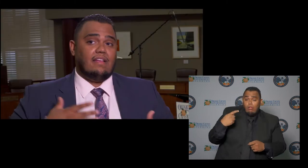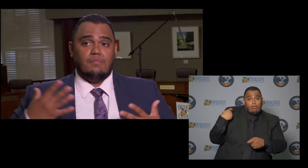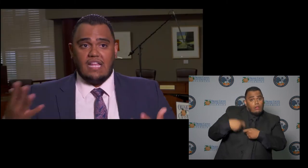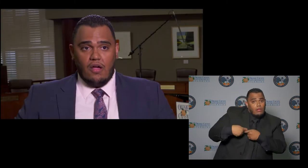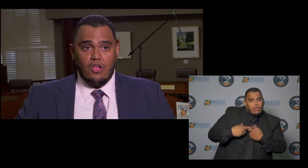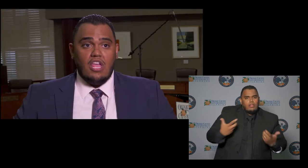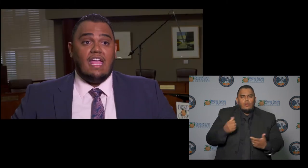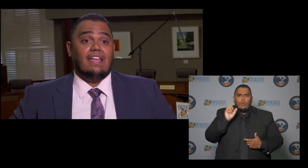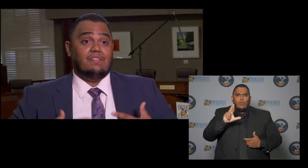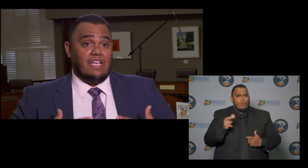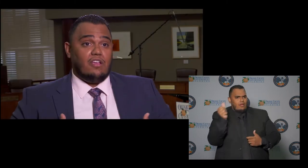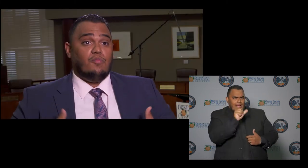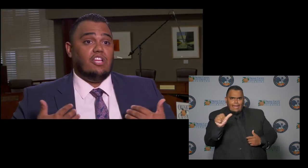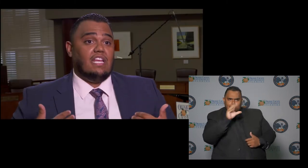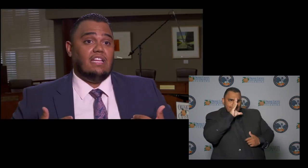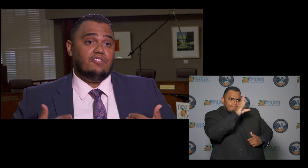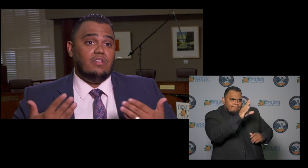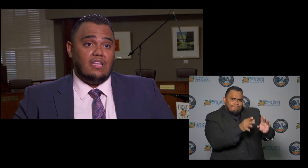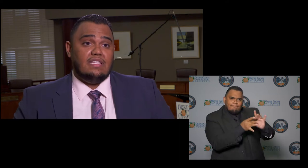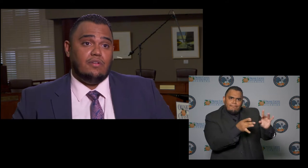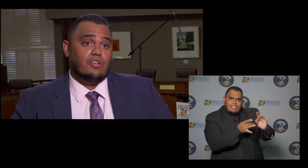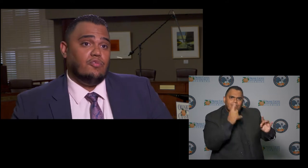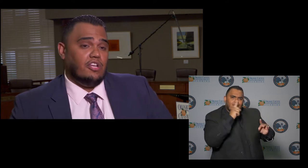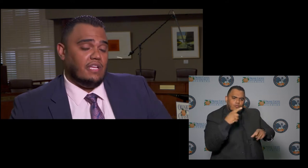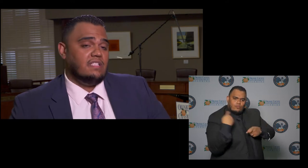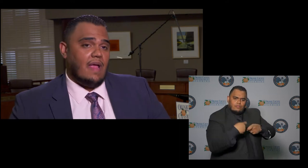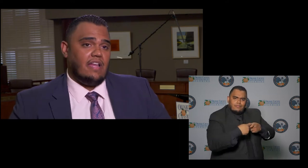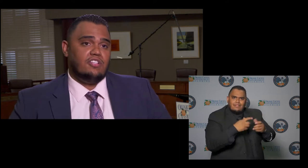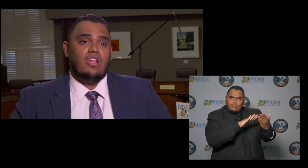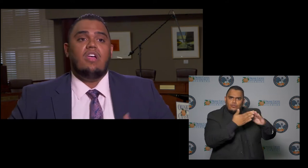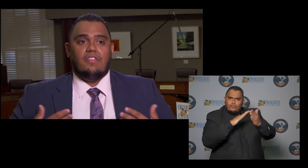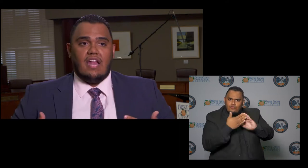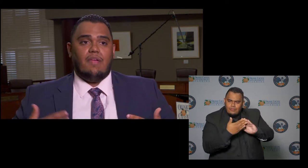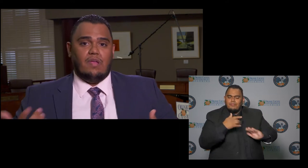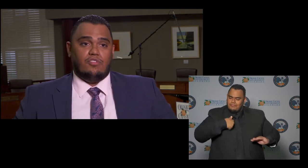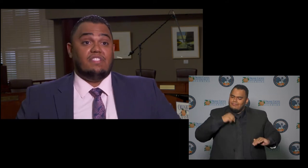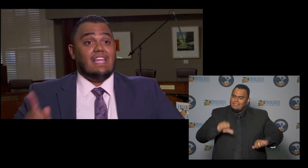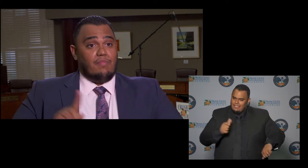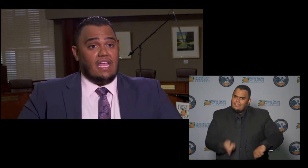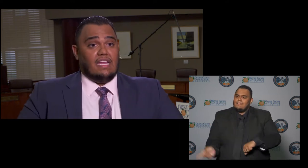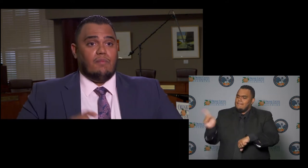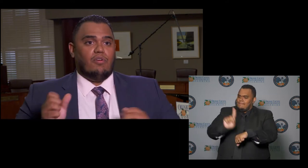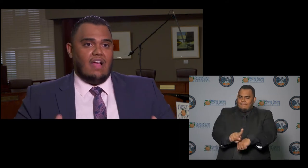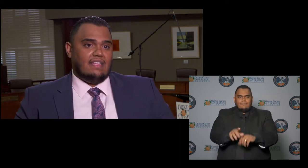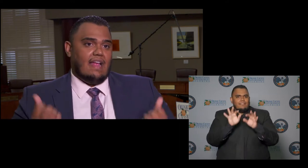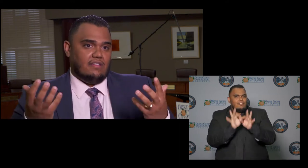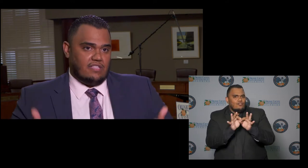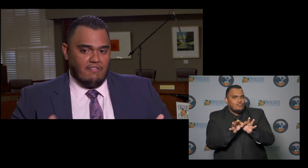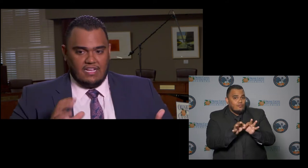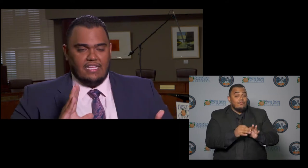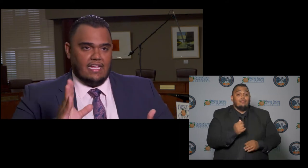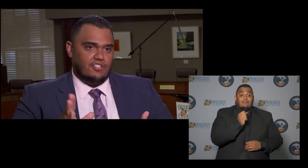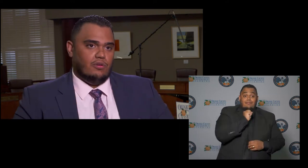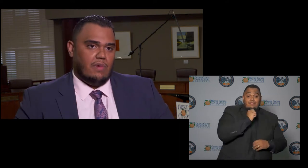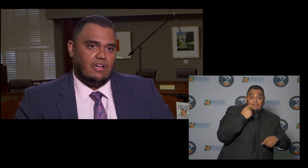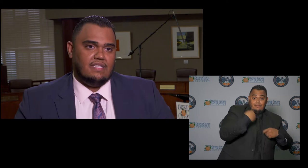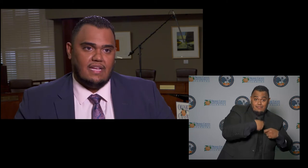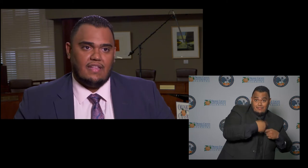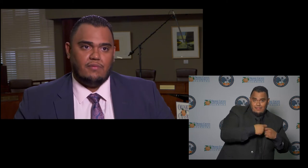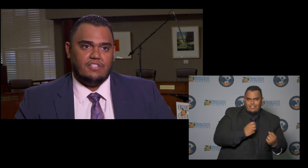comes out and is being communicated to the Latino community in Spanish then I am able to step in and provide that directly into American Sign Language